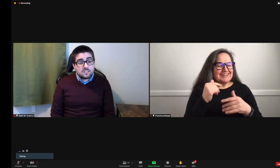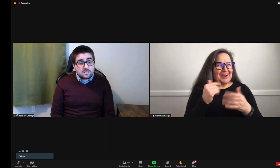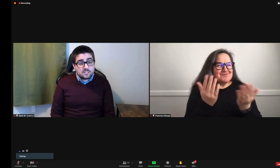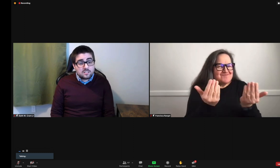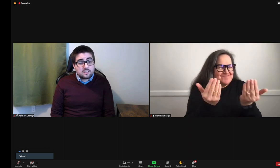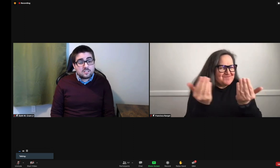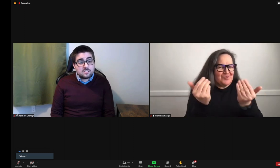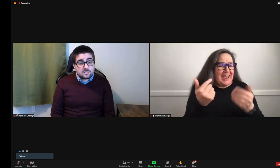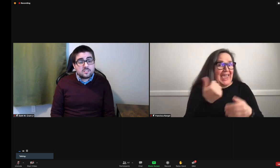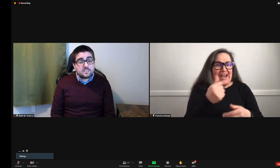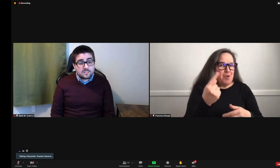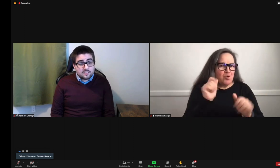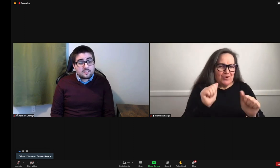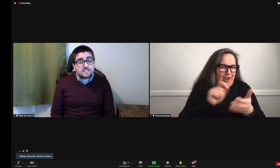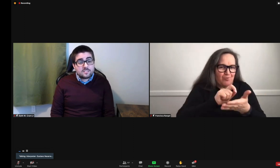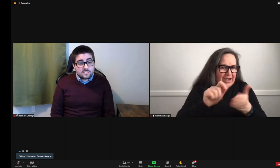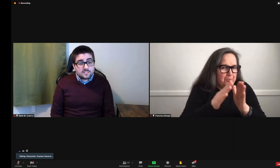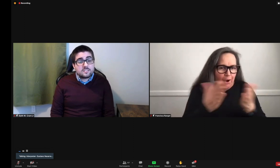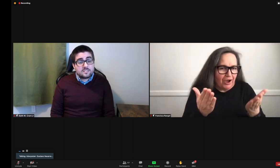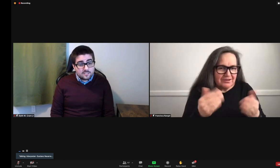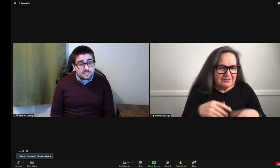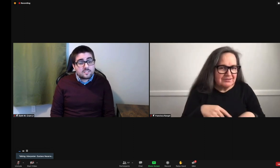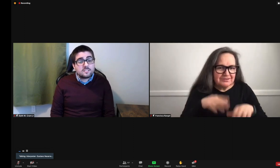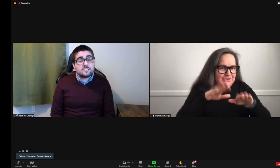It's some serious work went into writing this story.